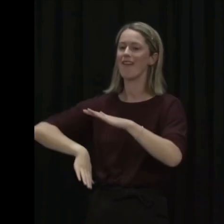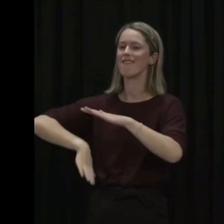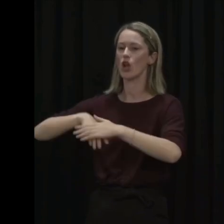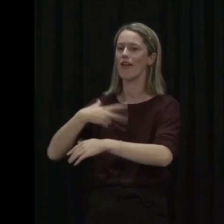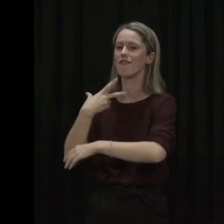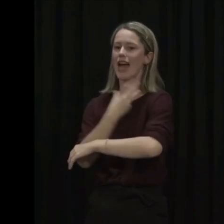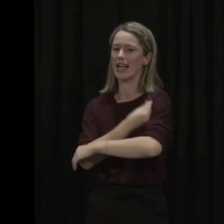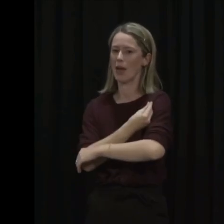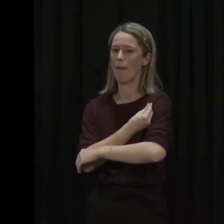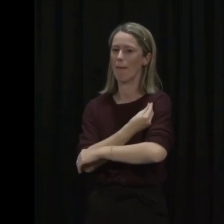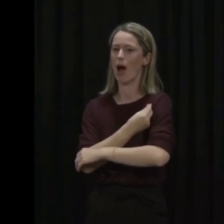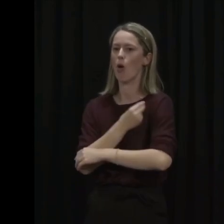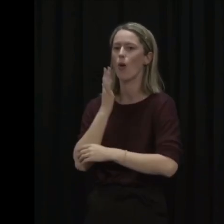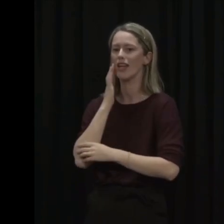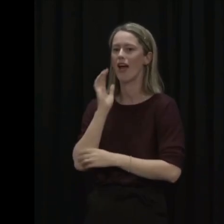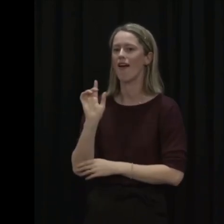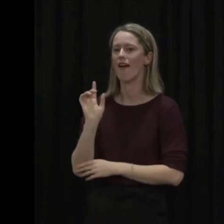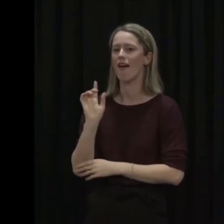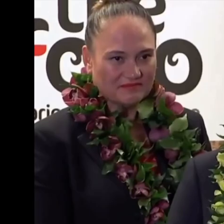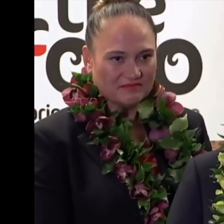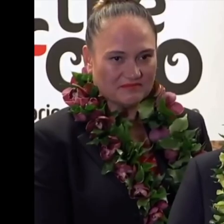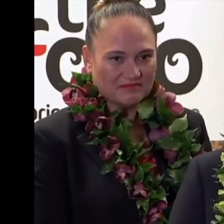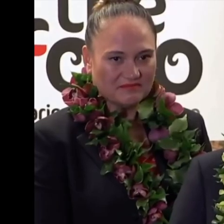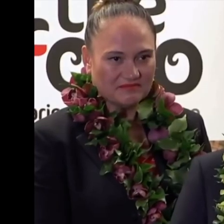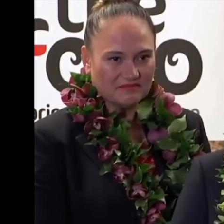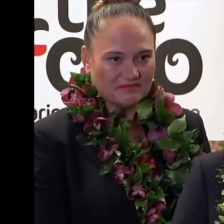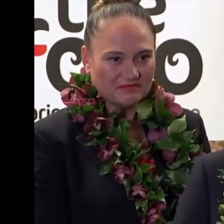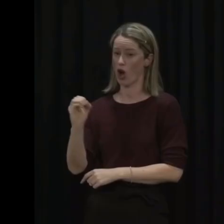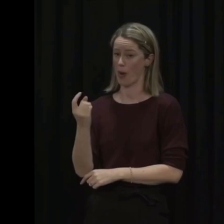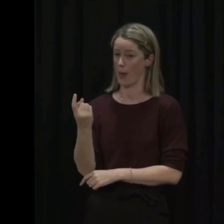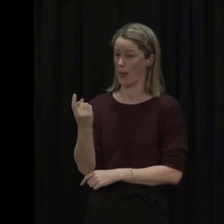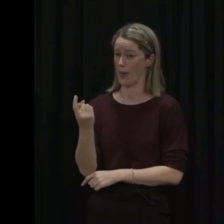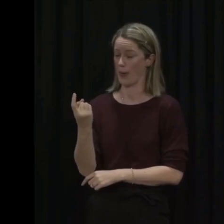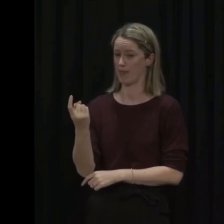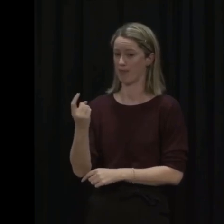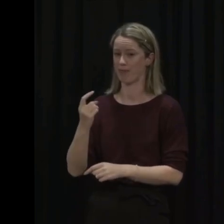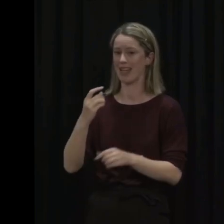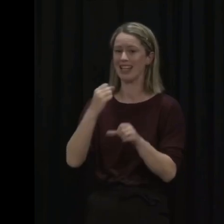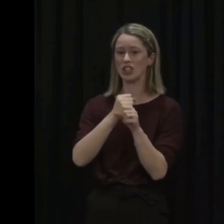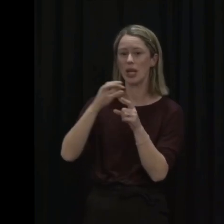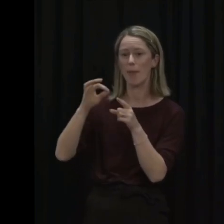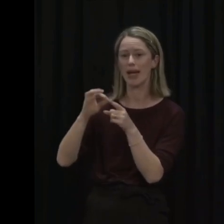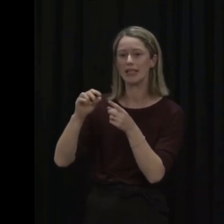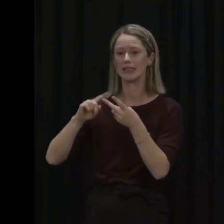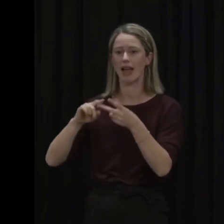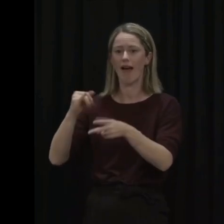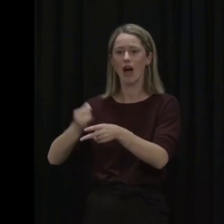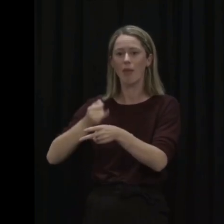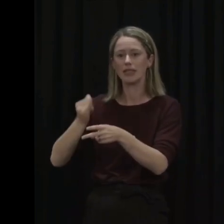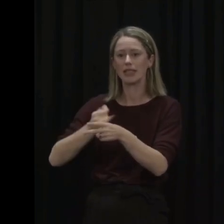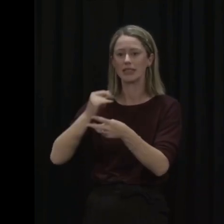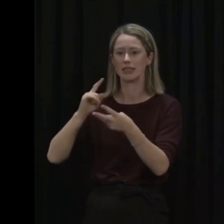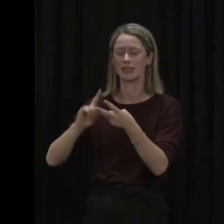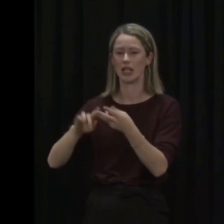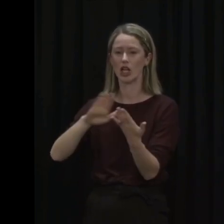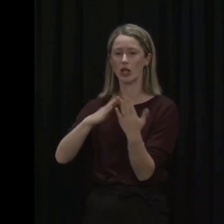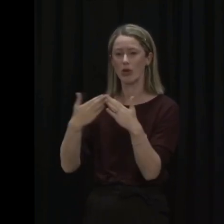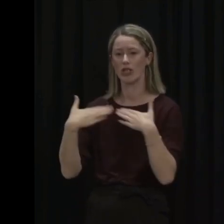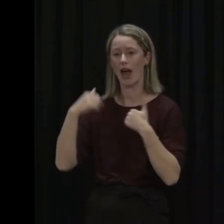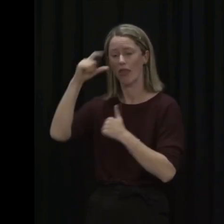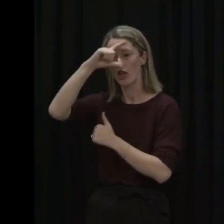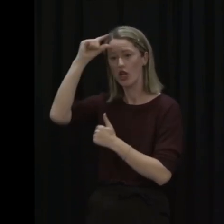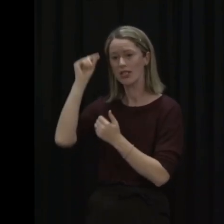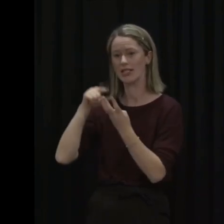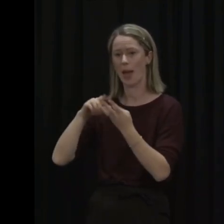vaccinated by the 1st of December. People made their own choices. This includes general practitioners, pharmacists, community health